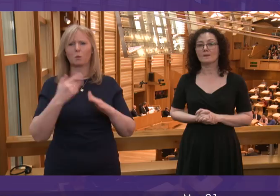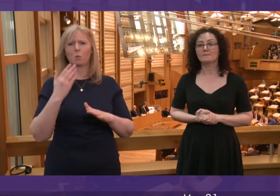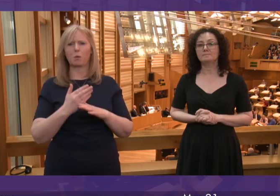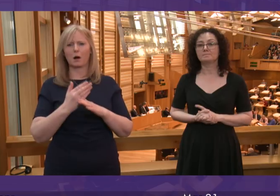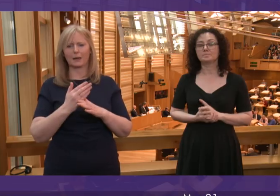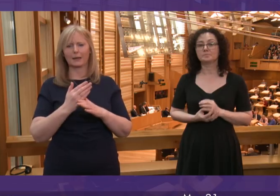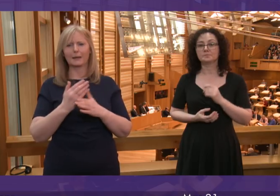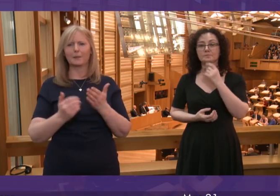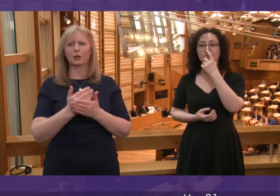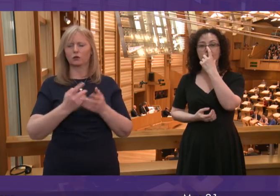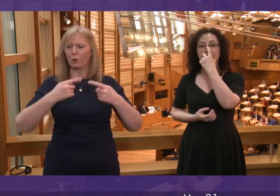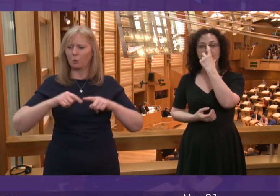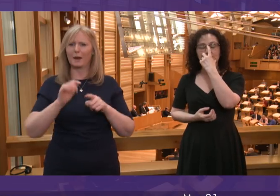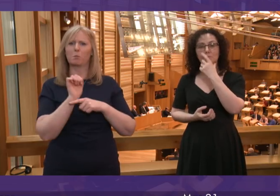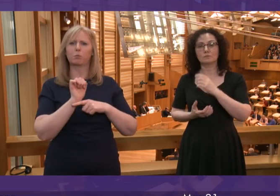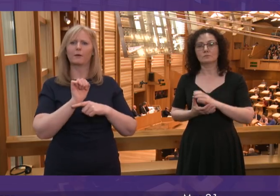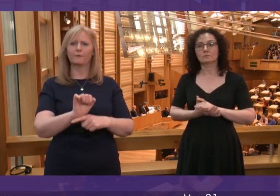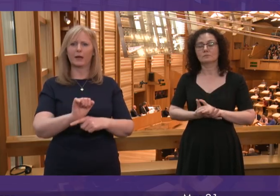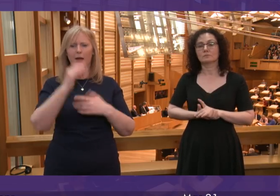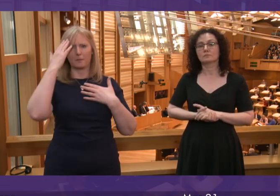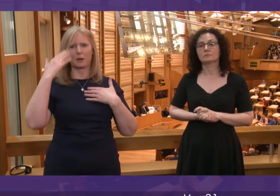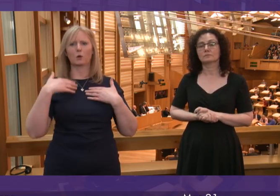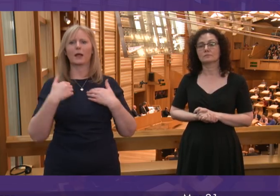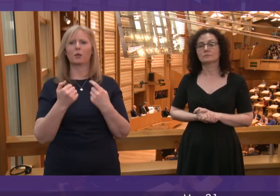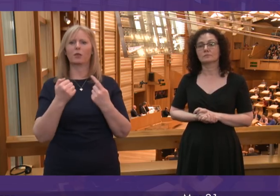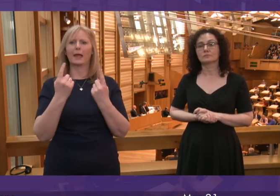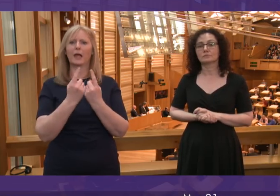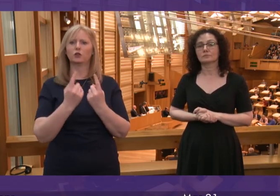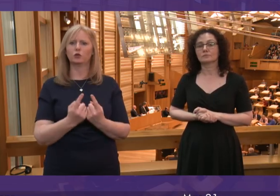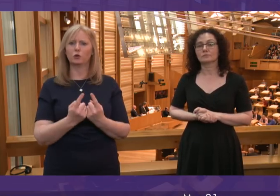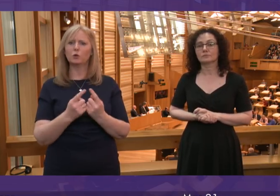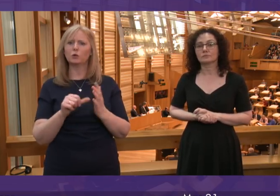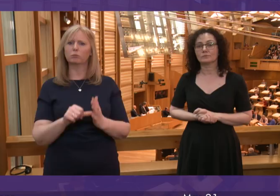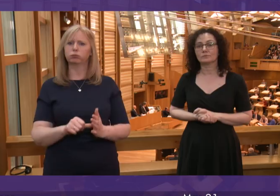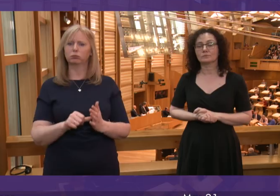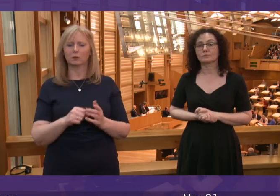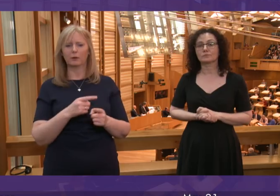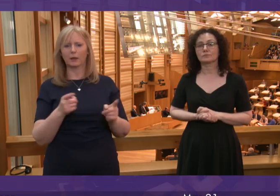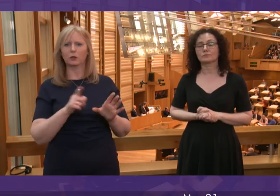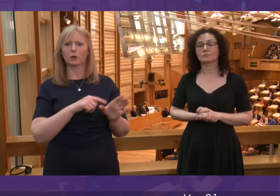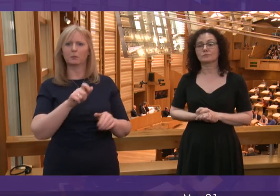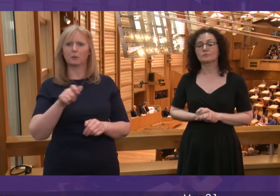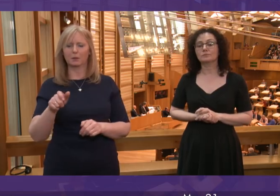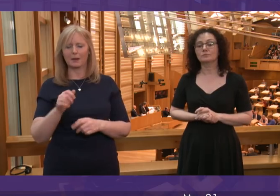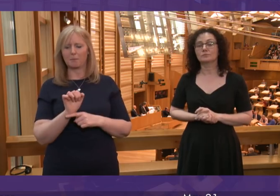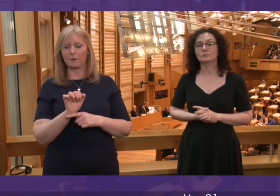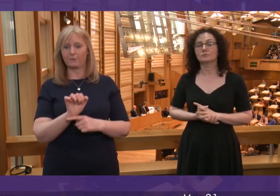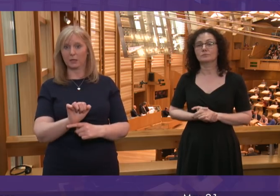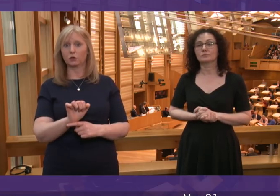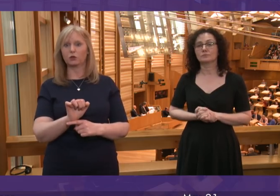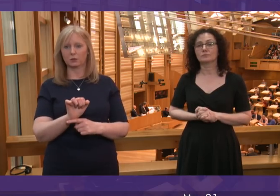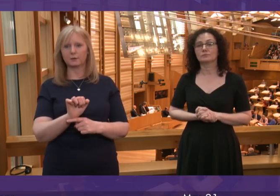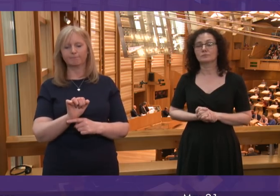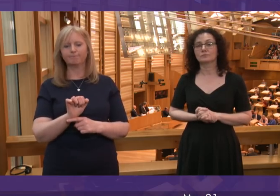preventing mental health issues and then providing treatment as quickly as possible where that is required. Part of prevention is undoubtedly